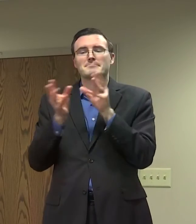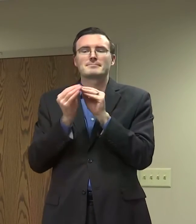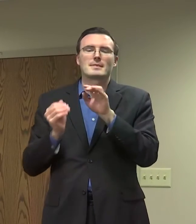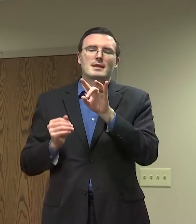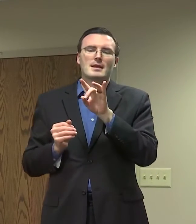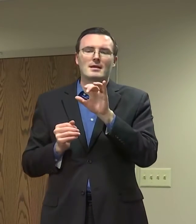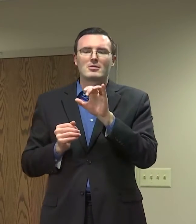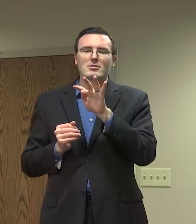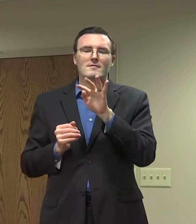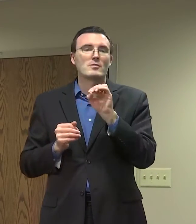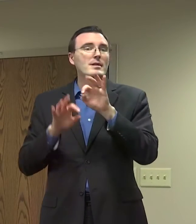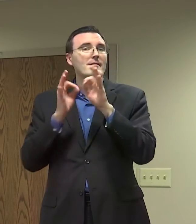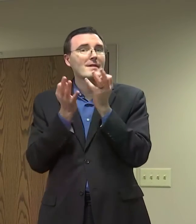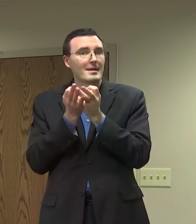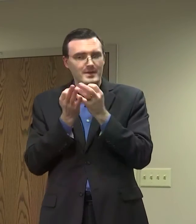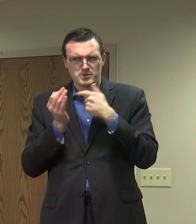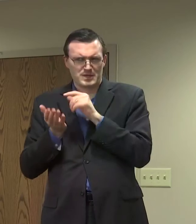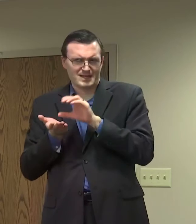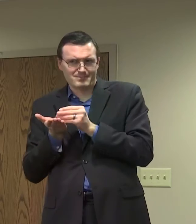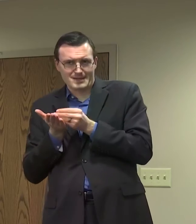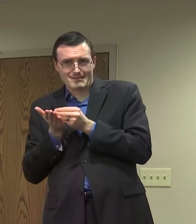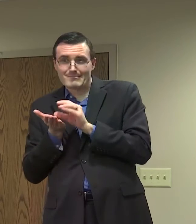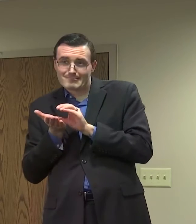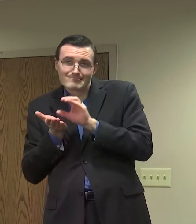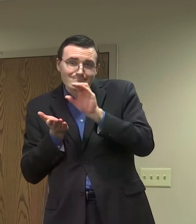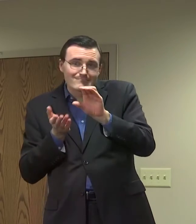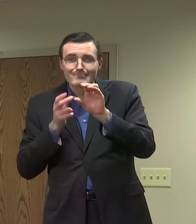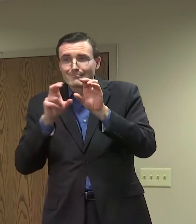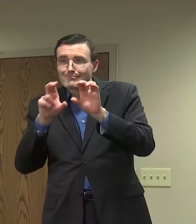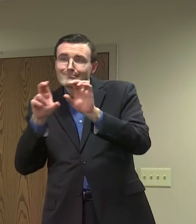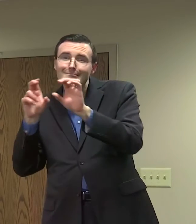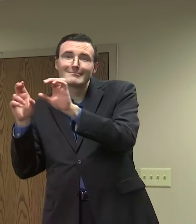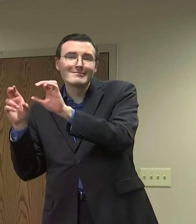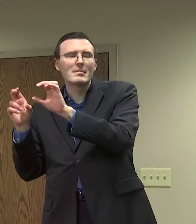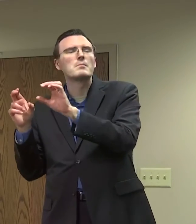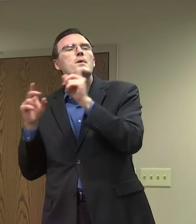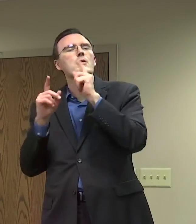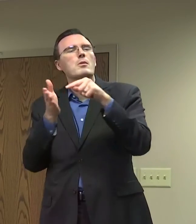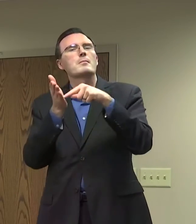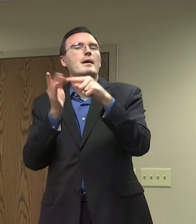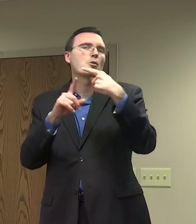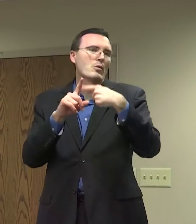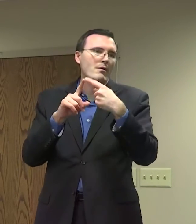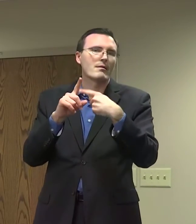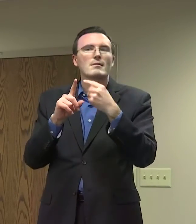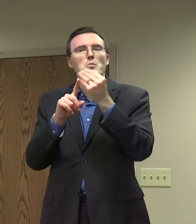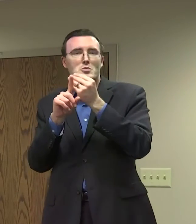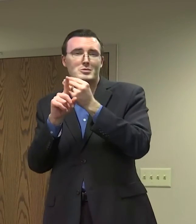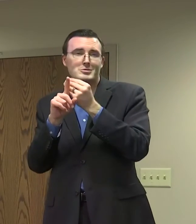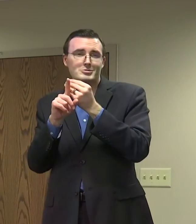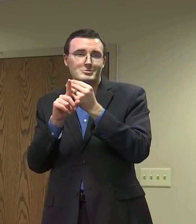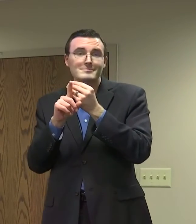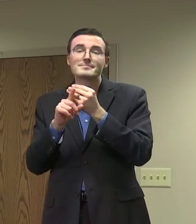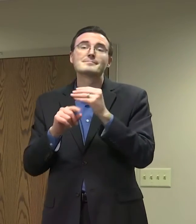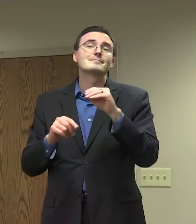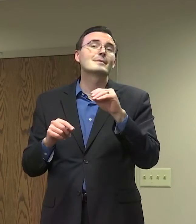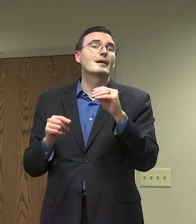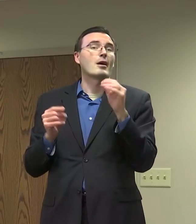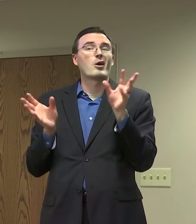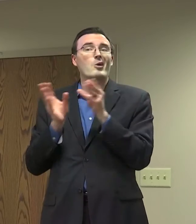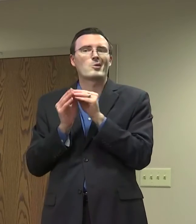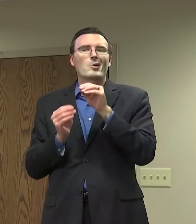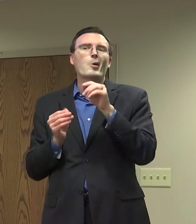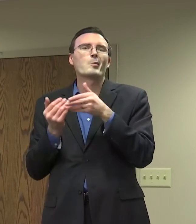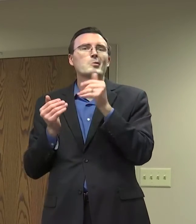to the tune of nearly $1 million. And I would ask Monday through Friday, 8 a.m. to 5 p.m. Please,